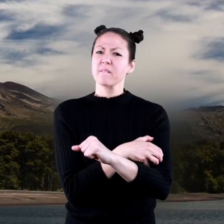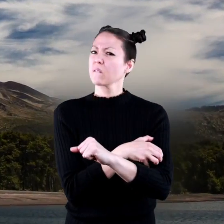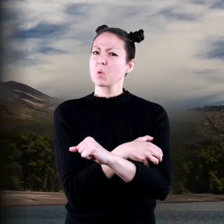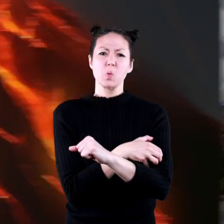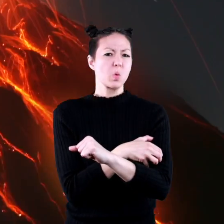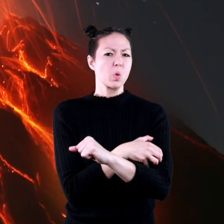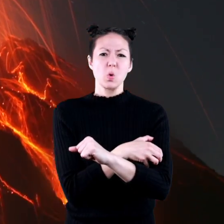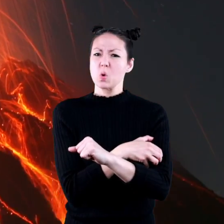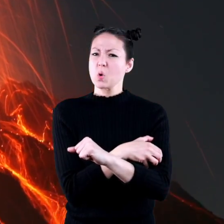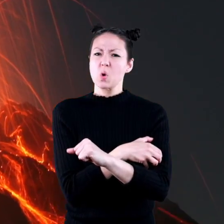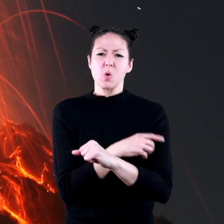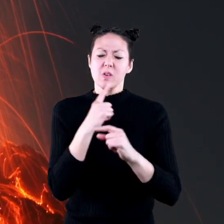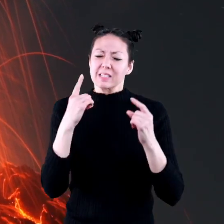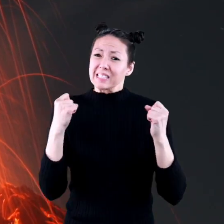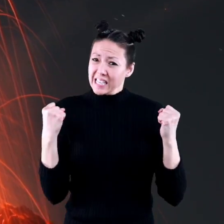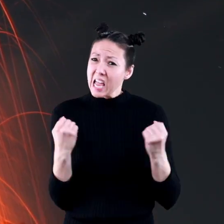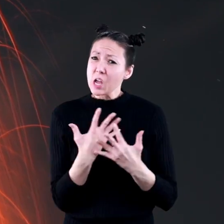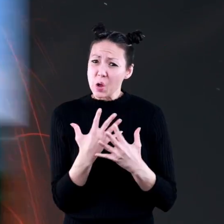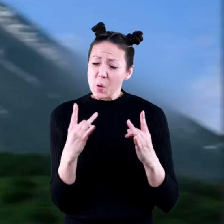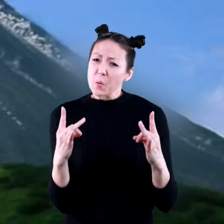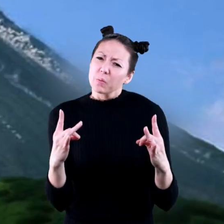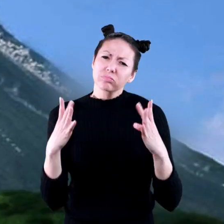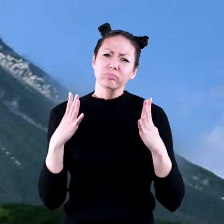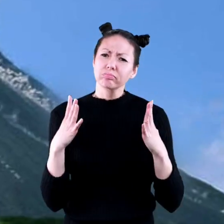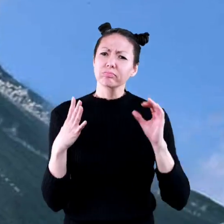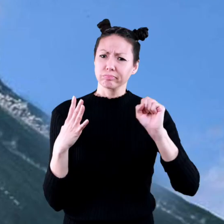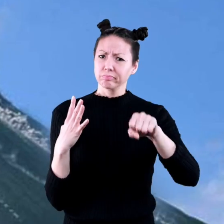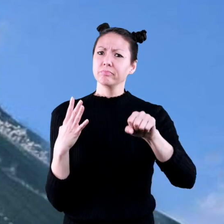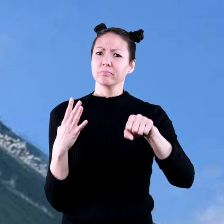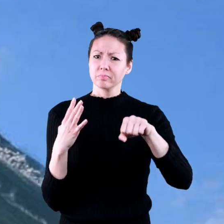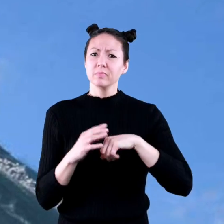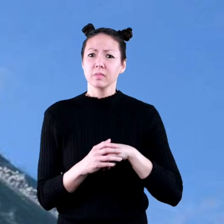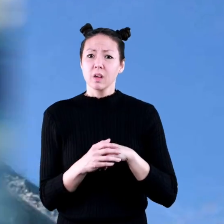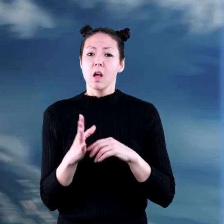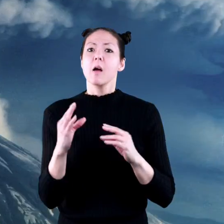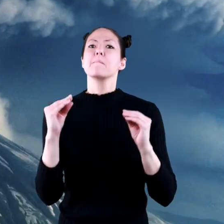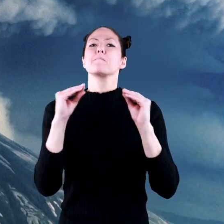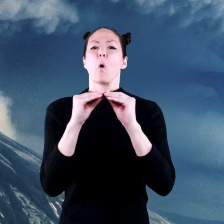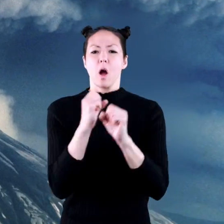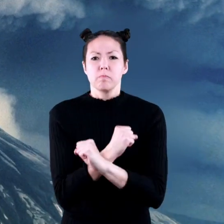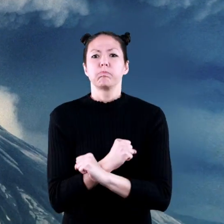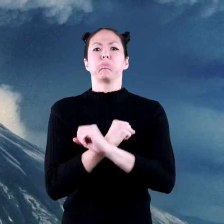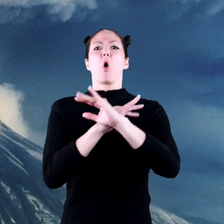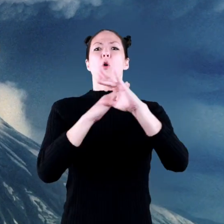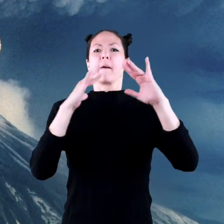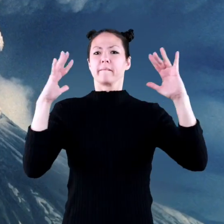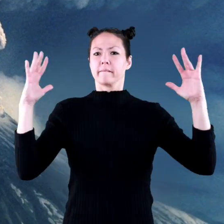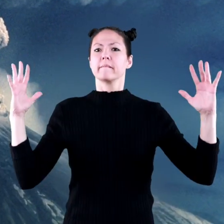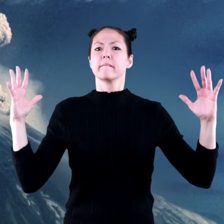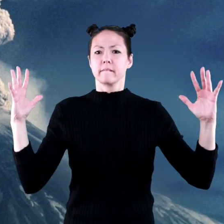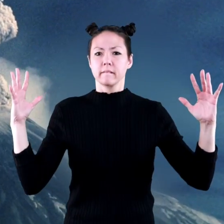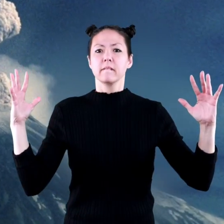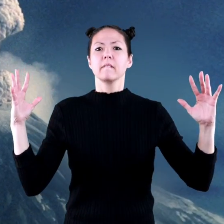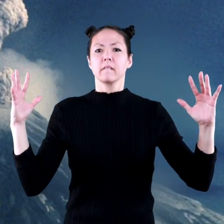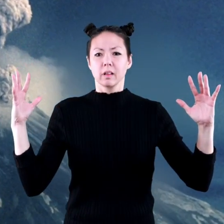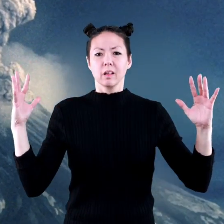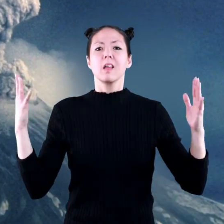more powerful, far more terrible, far more frightening, and more explosive. Of course,